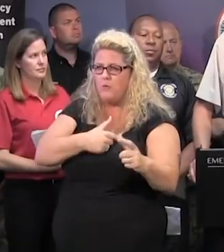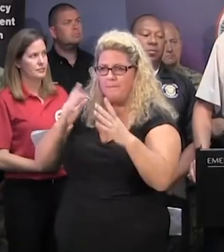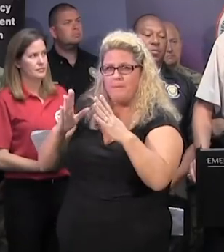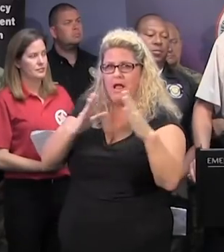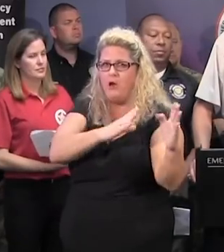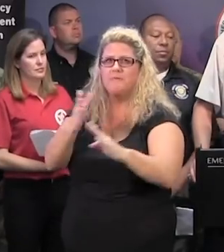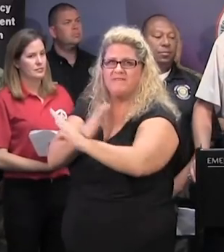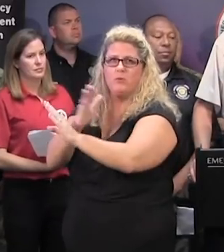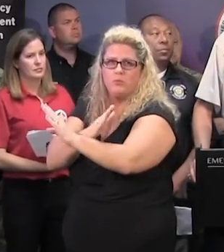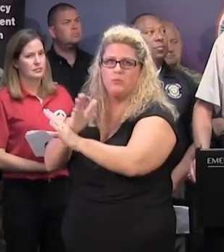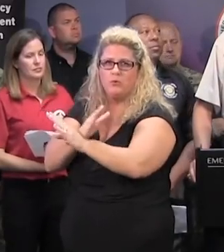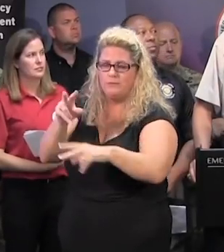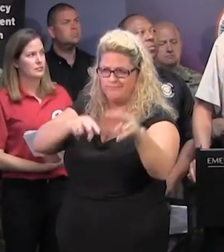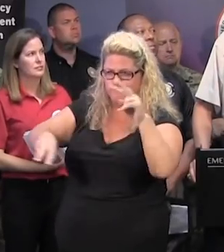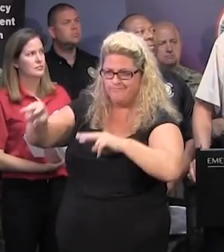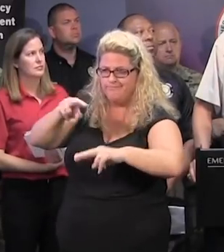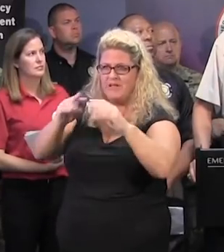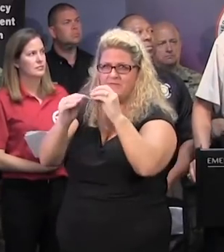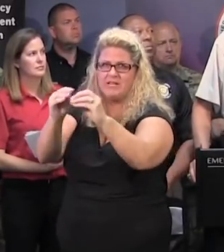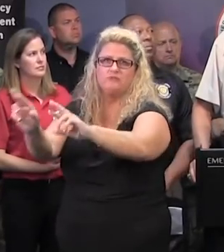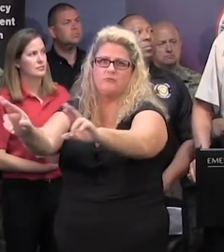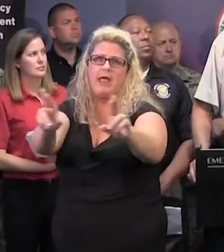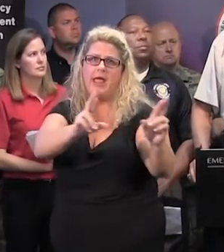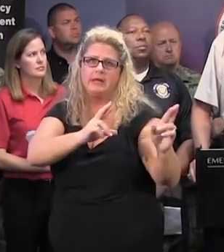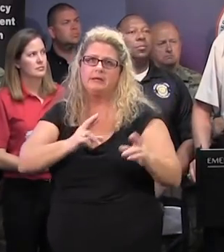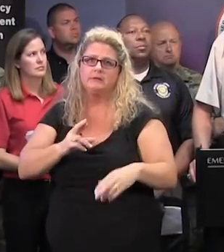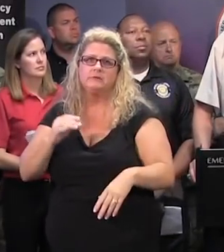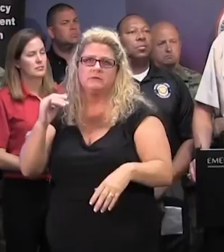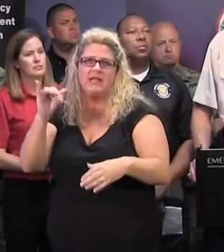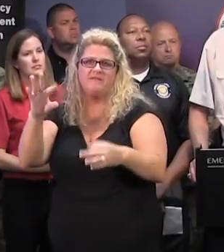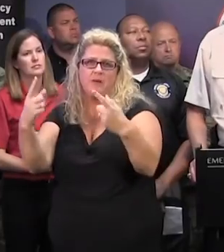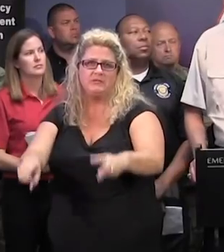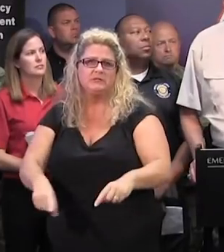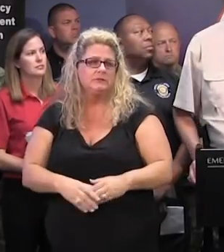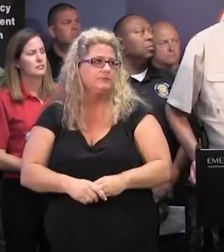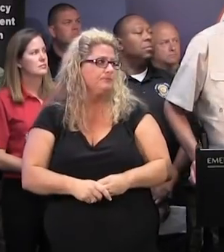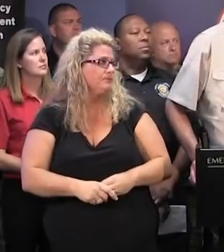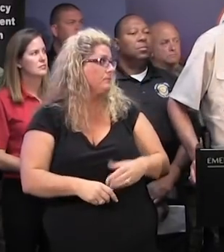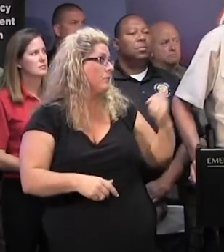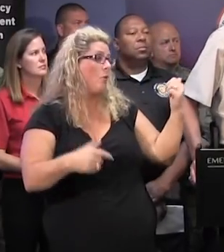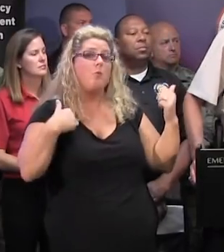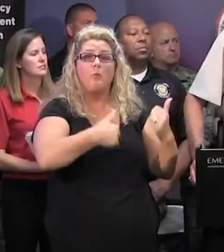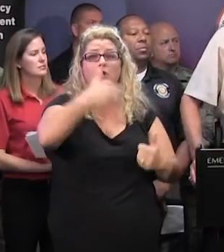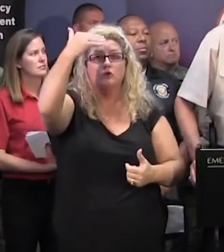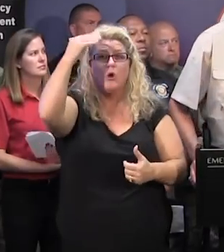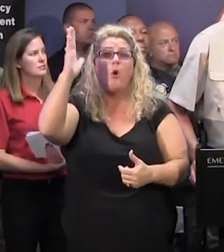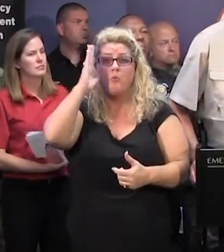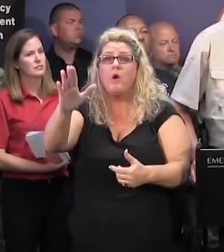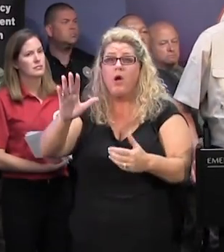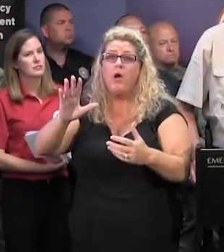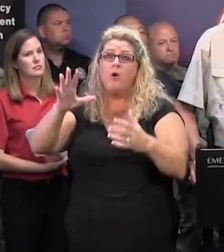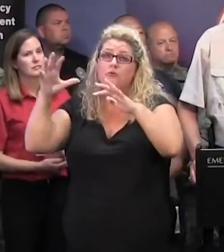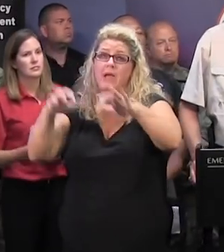model and be prepared to react to what happens. But we do know it'll likely be raining for two